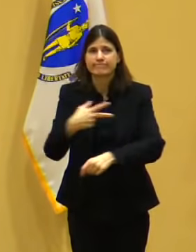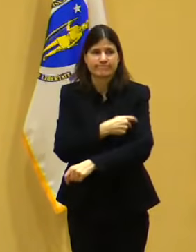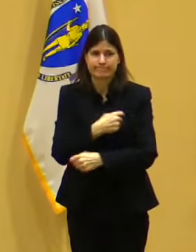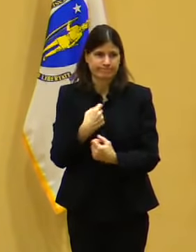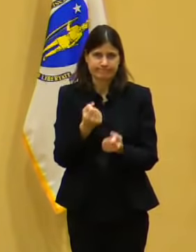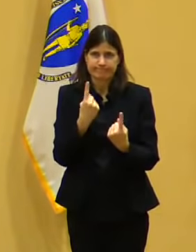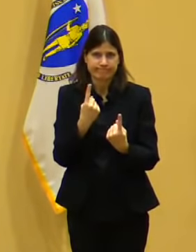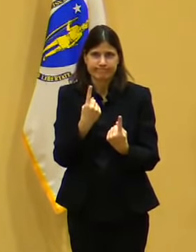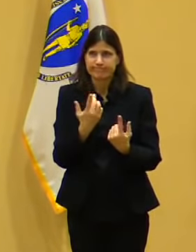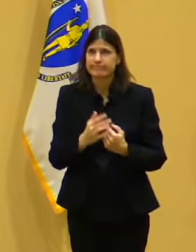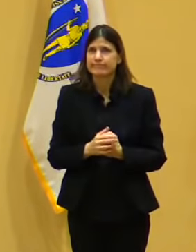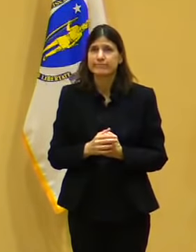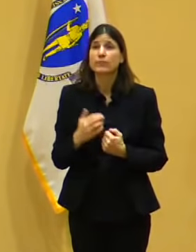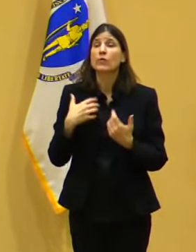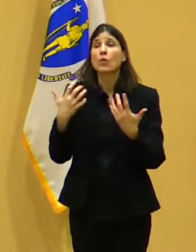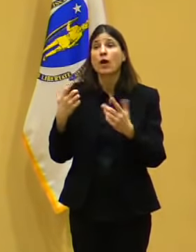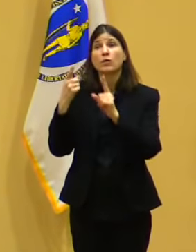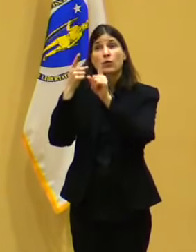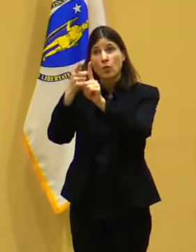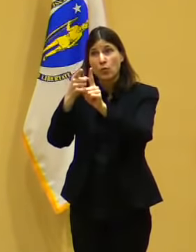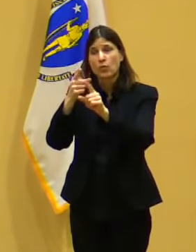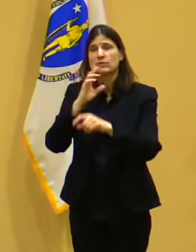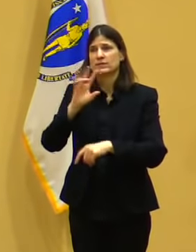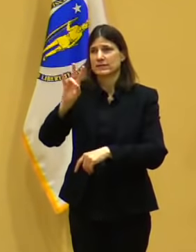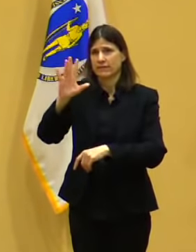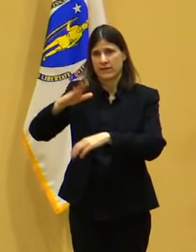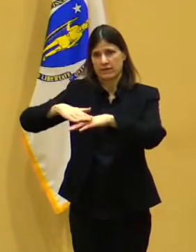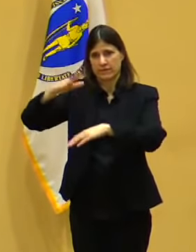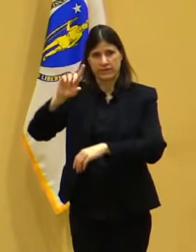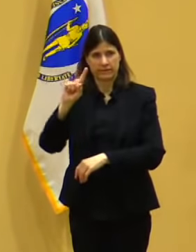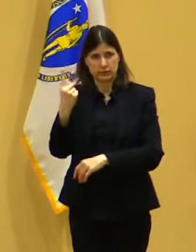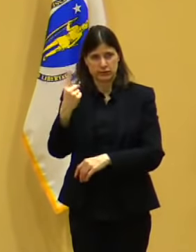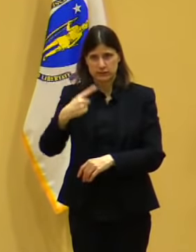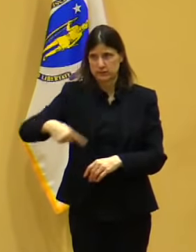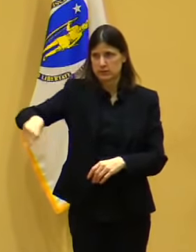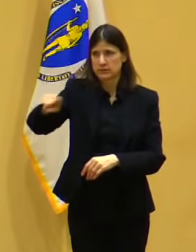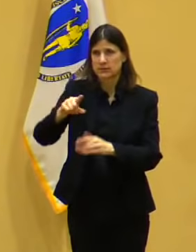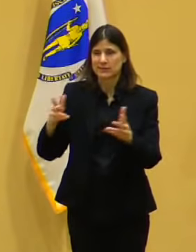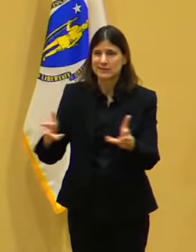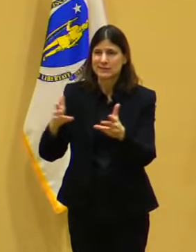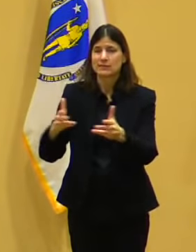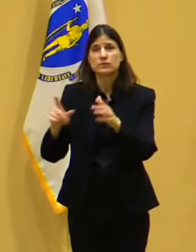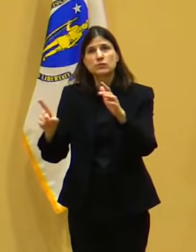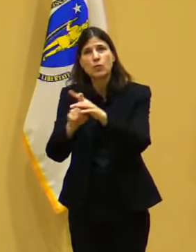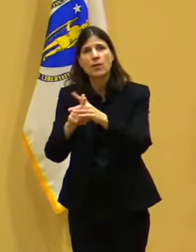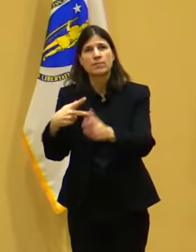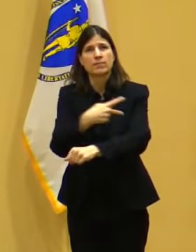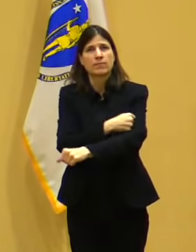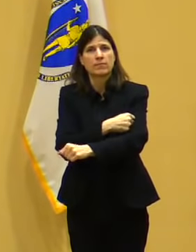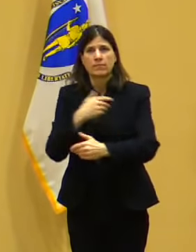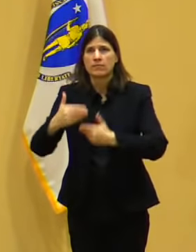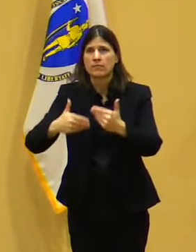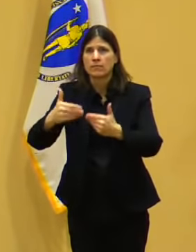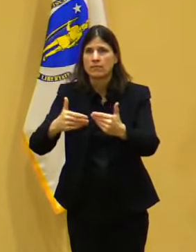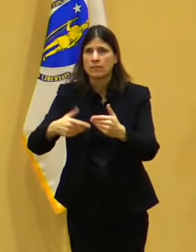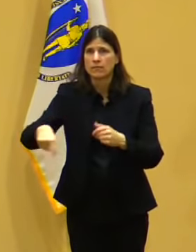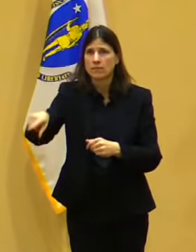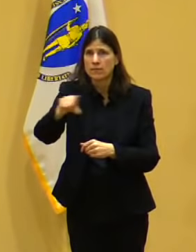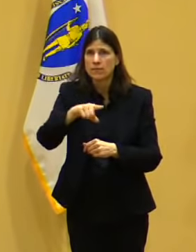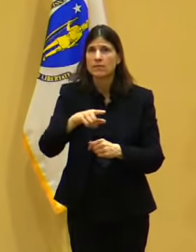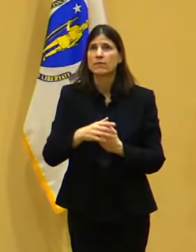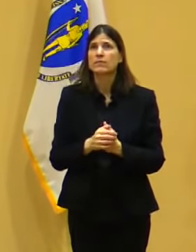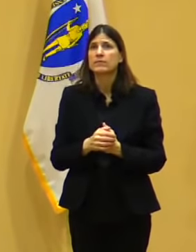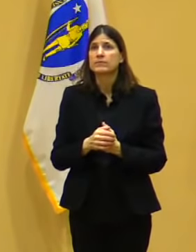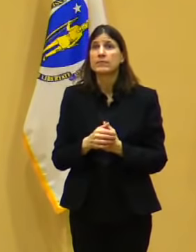to go through this process. Many of them will still come the way they've been coming. And, you know, anybody who's been with us on any of the visits we've done to any of these